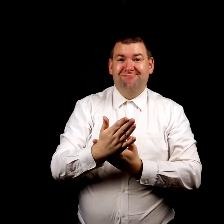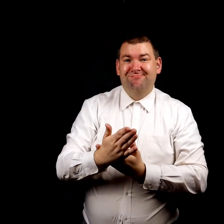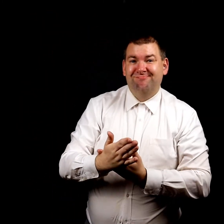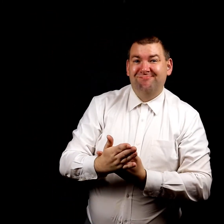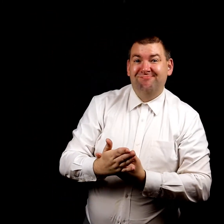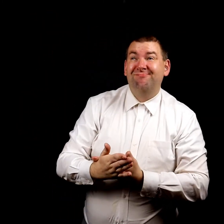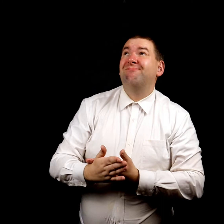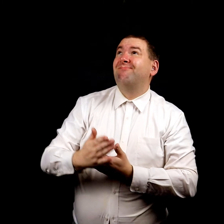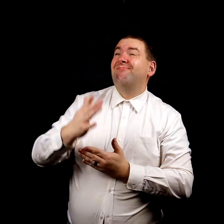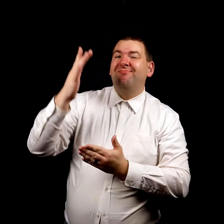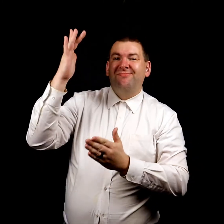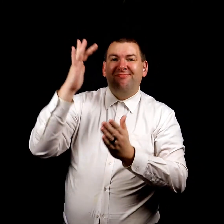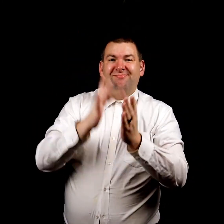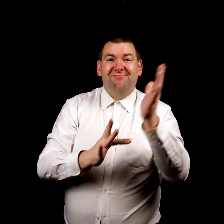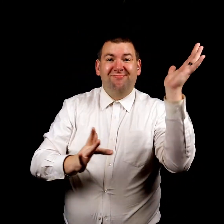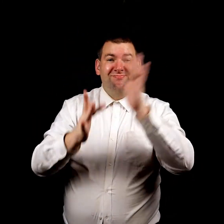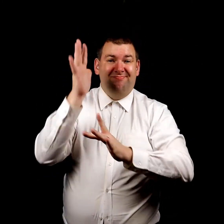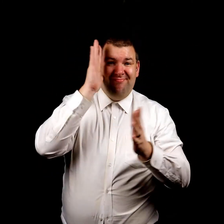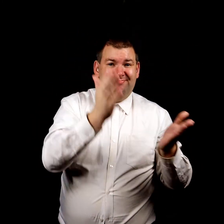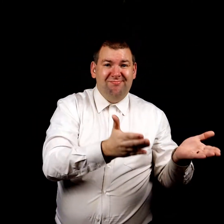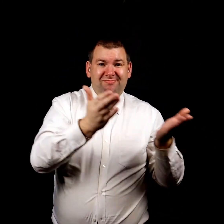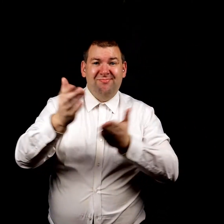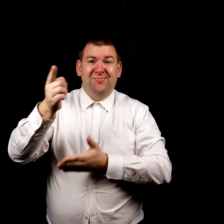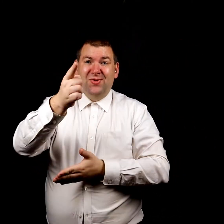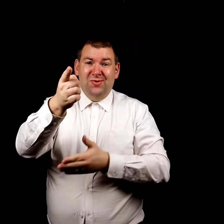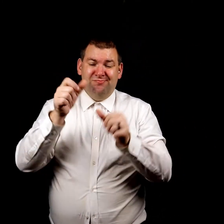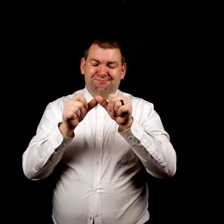He will carry you.